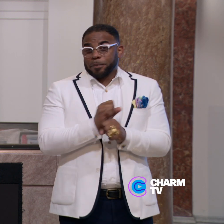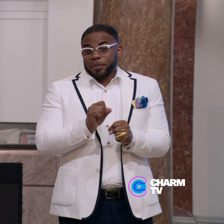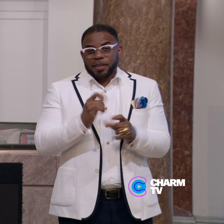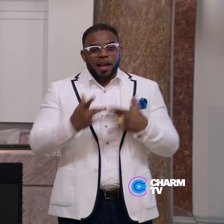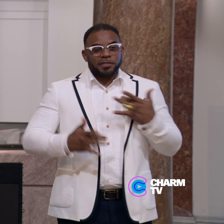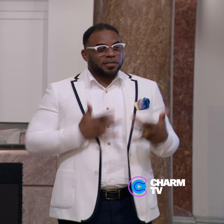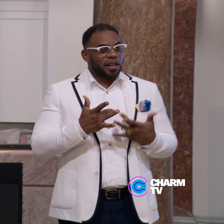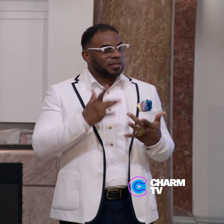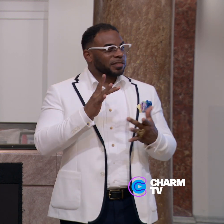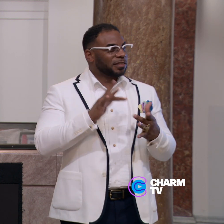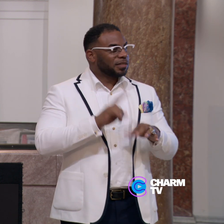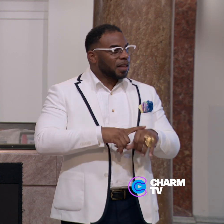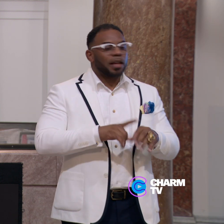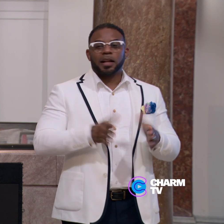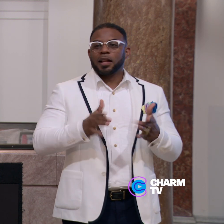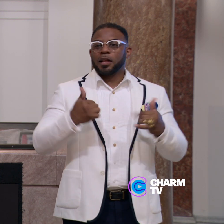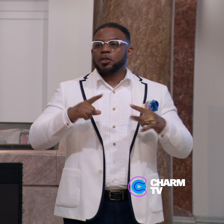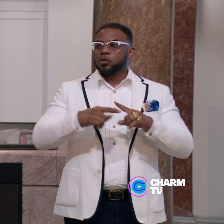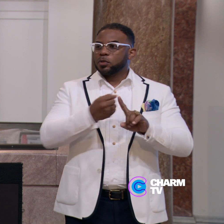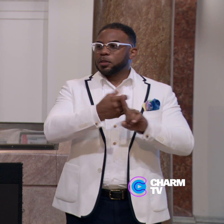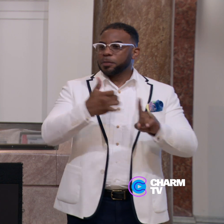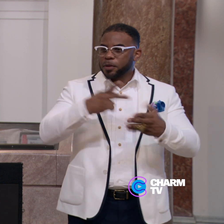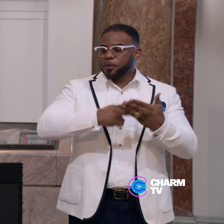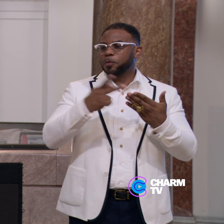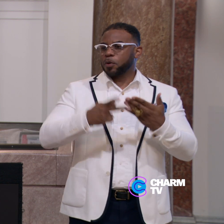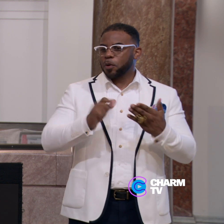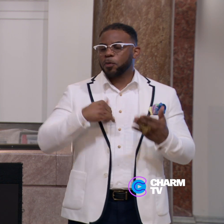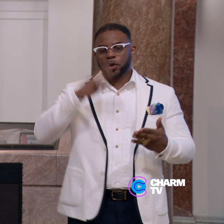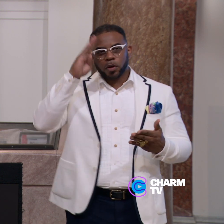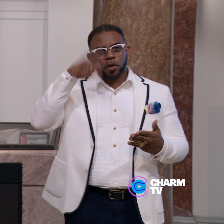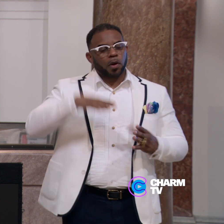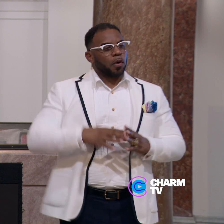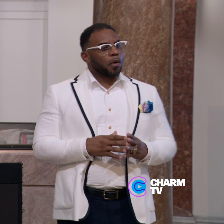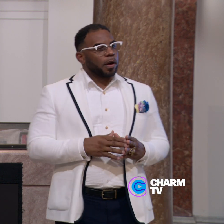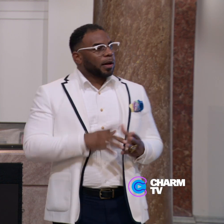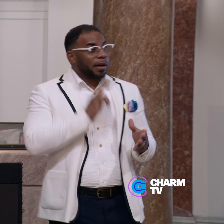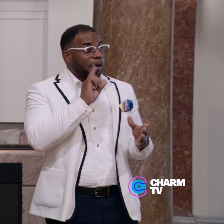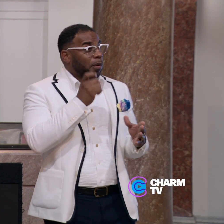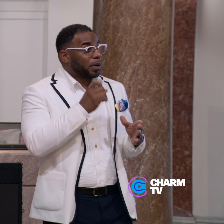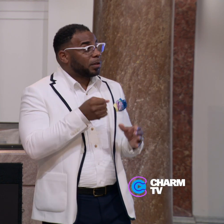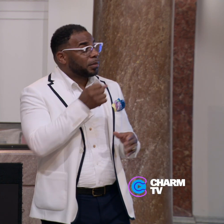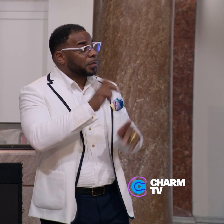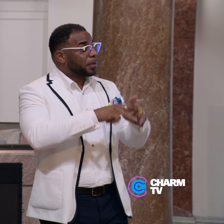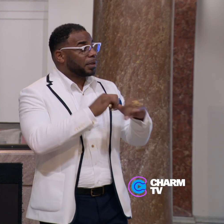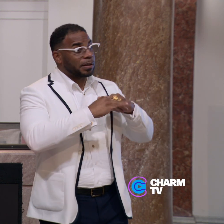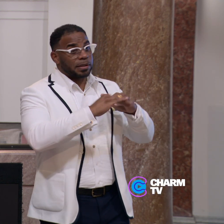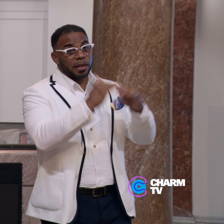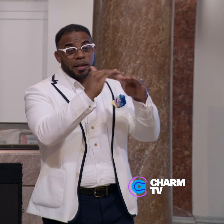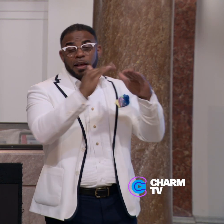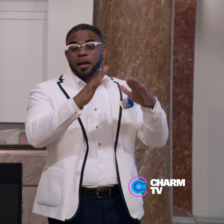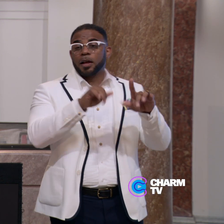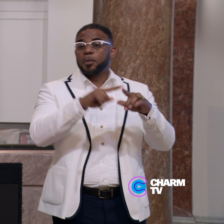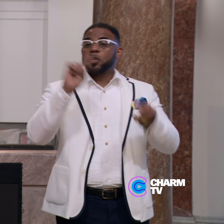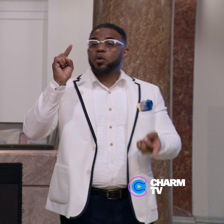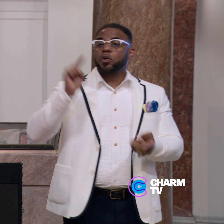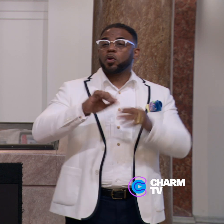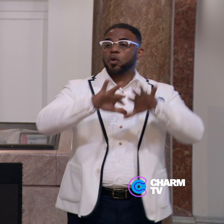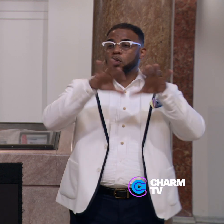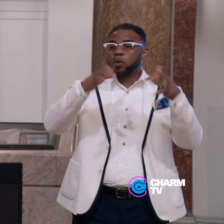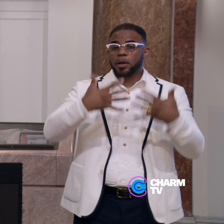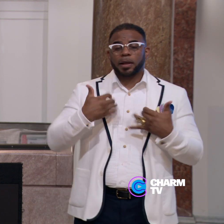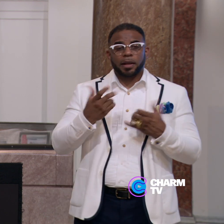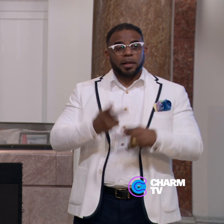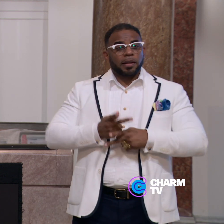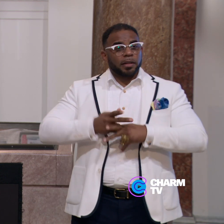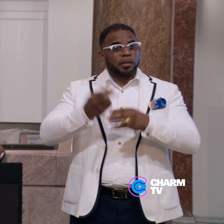an exciting time. It allows us to expand a program that we know not only puts people in stable housing, but reduces overall